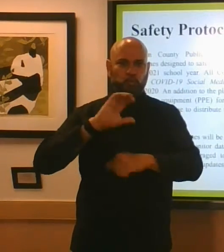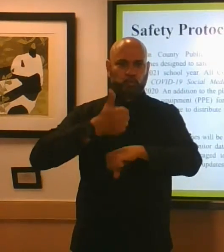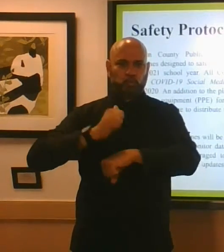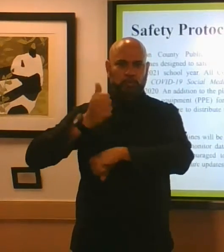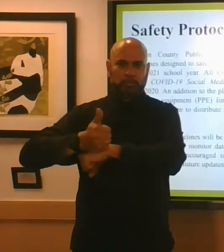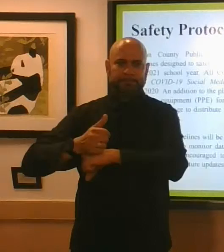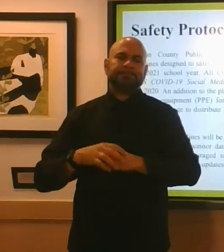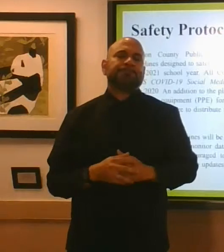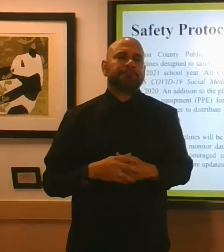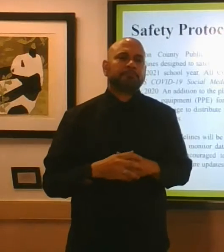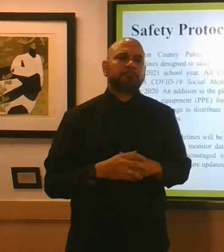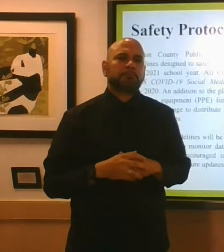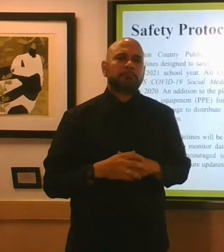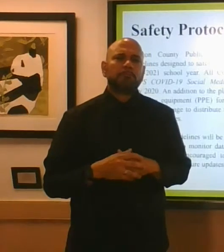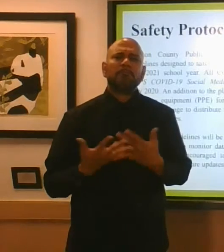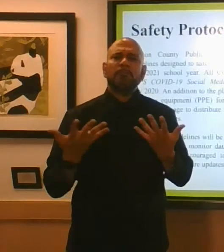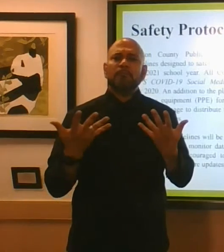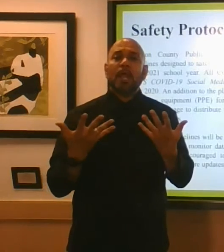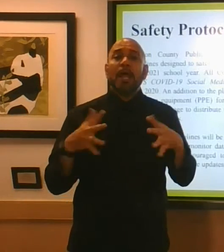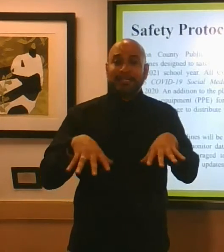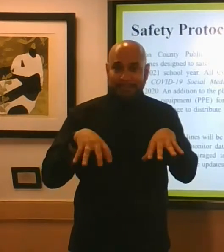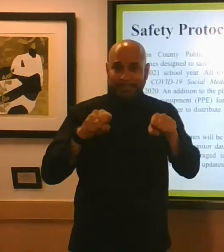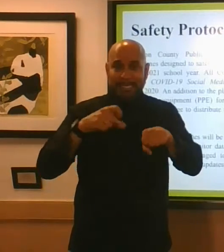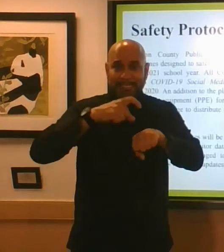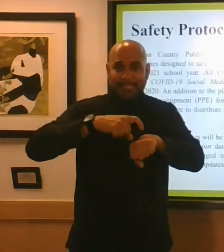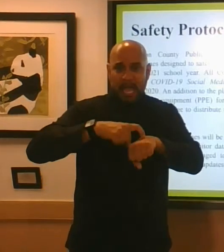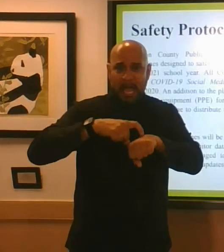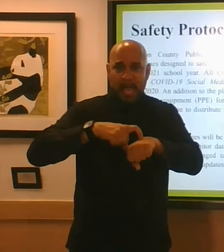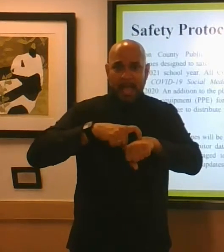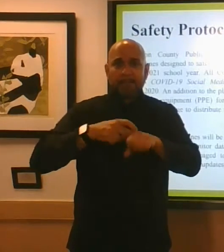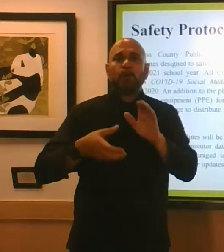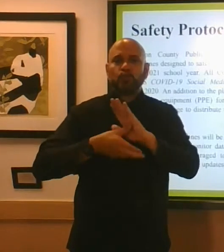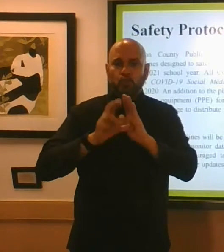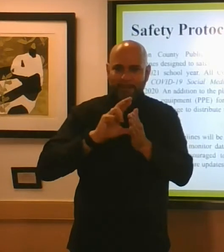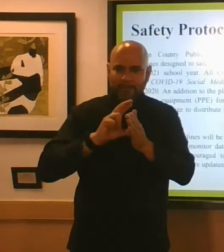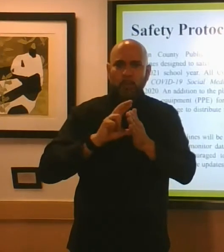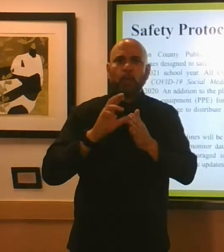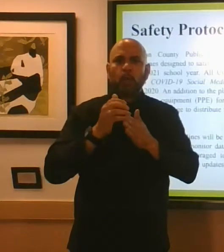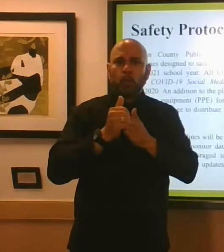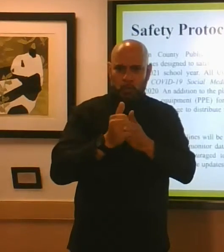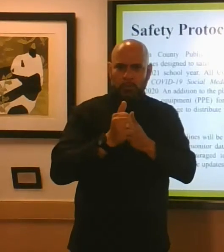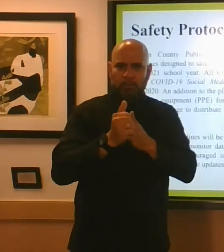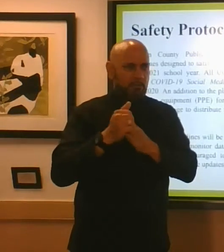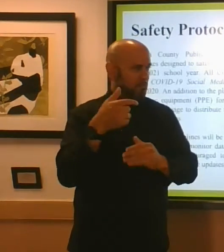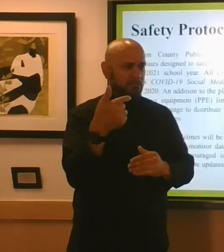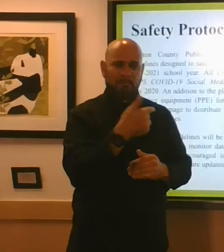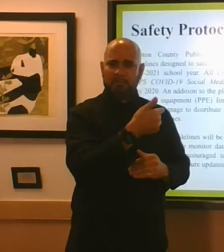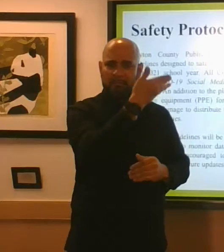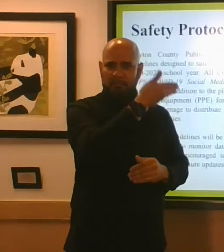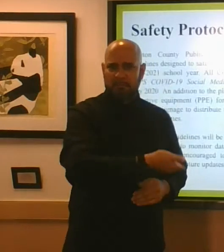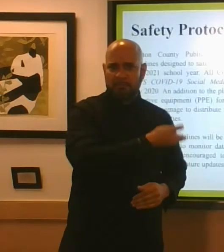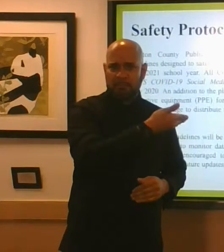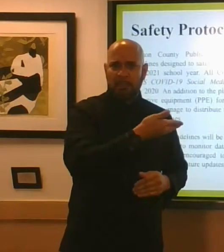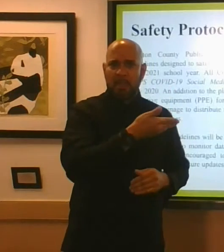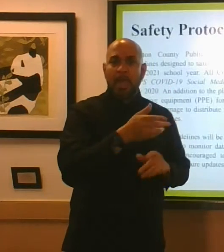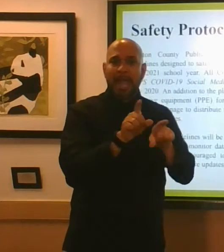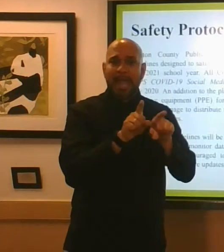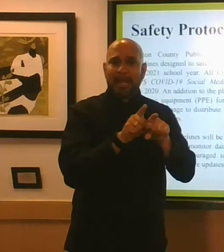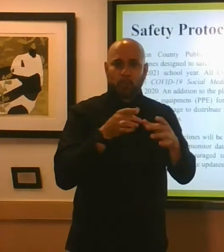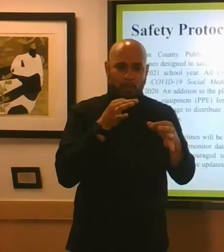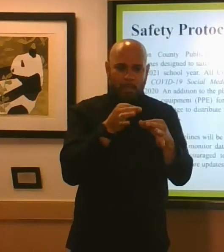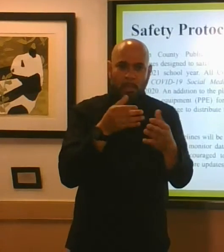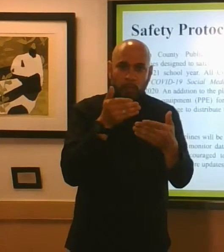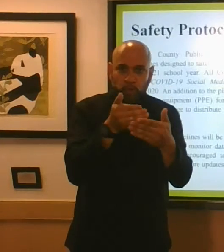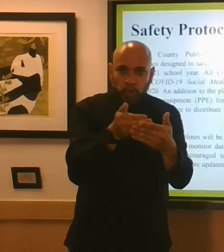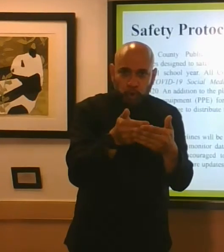take time to review these guidelines you will see these guidelines as you approach our schools and let's